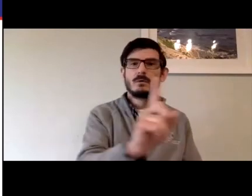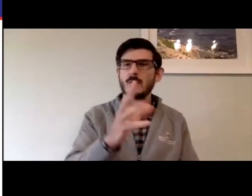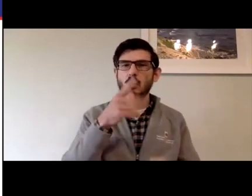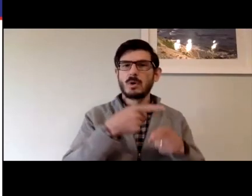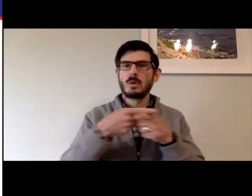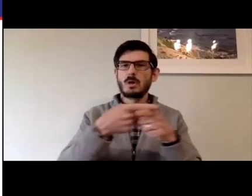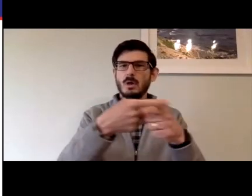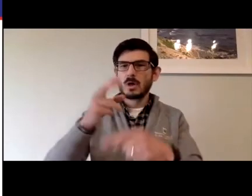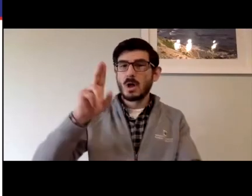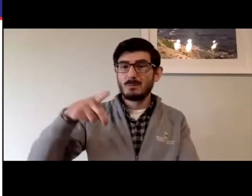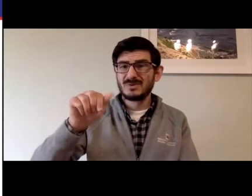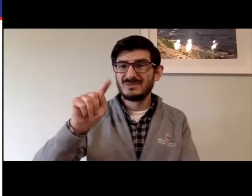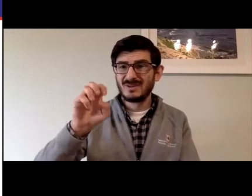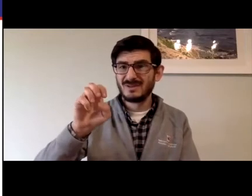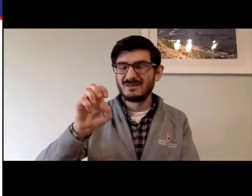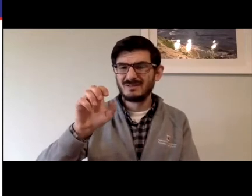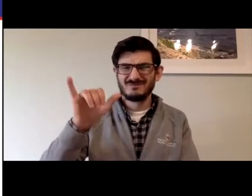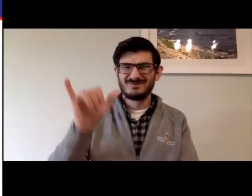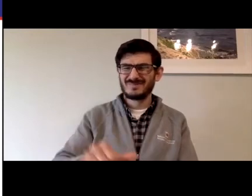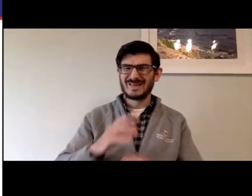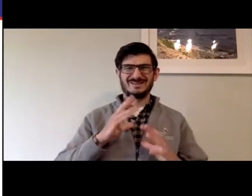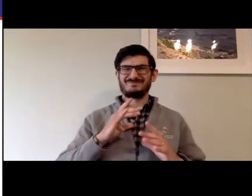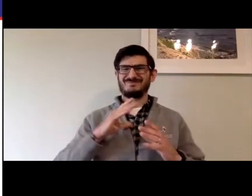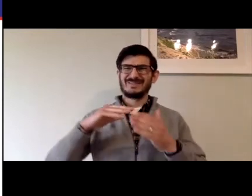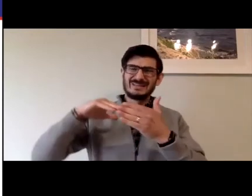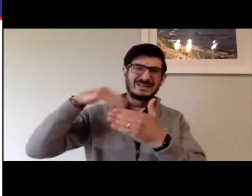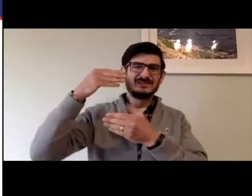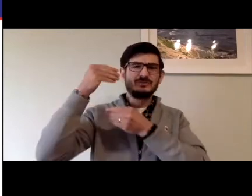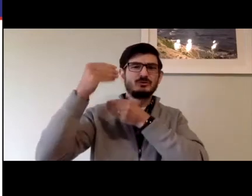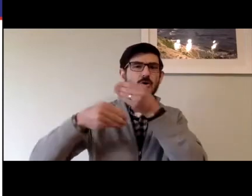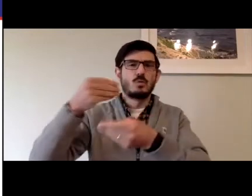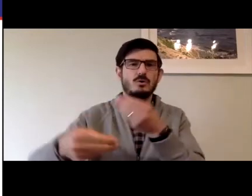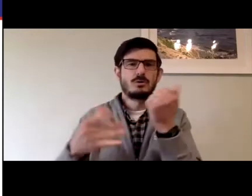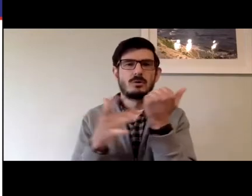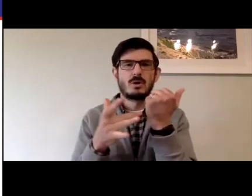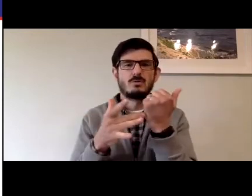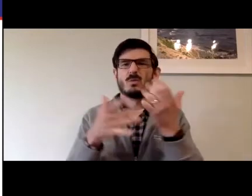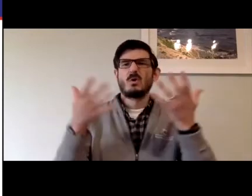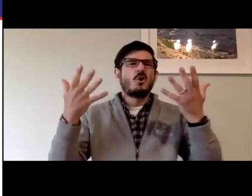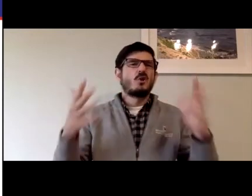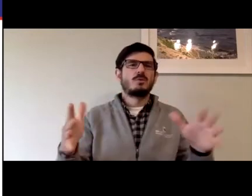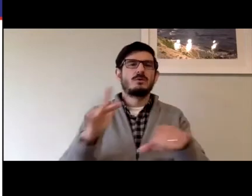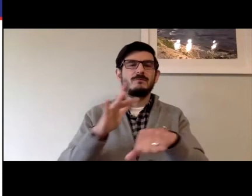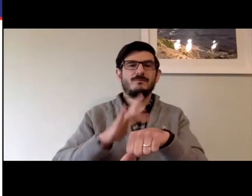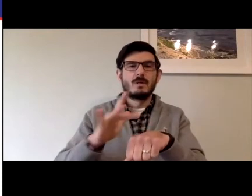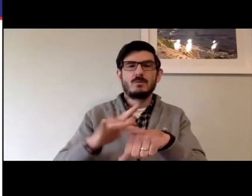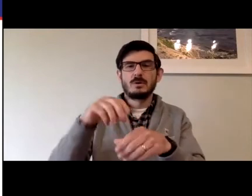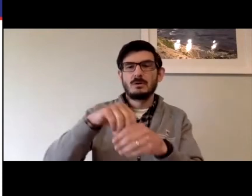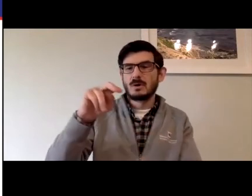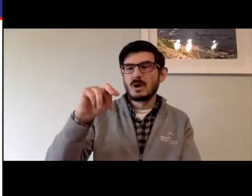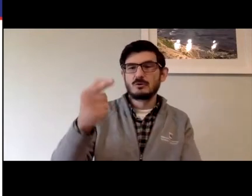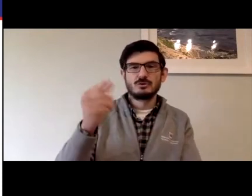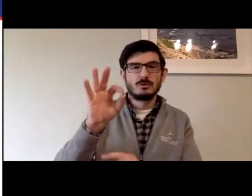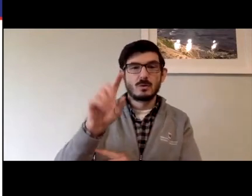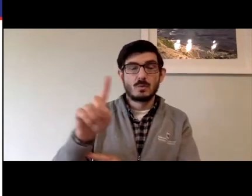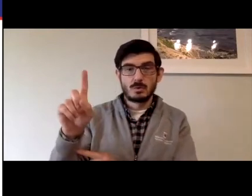RTT and you move around. It can update your location. It is truly next generation technology that